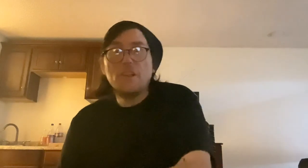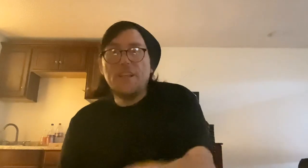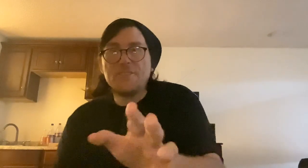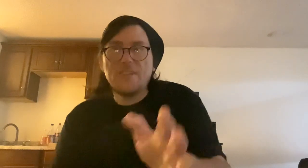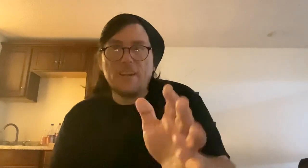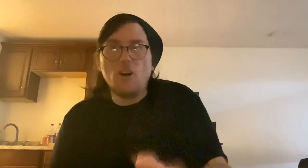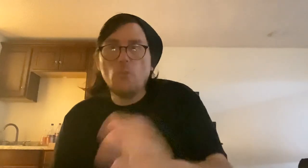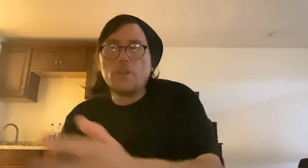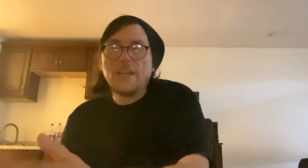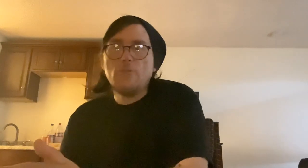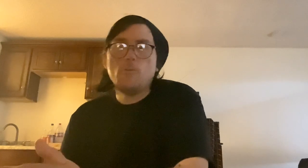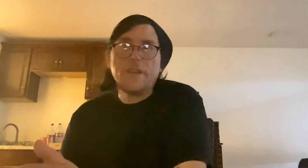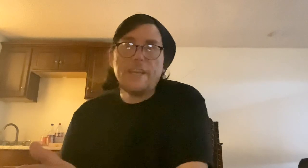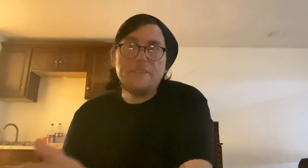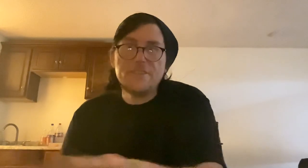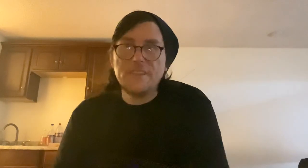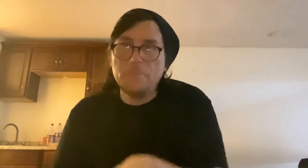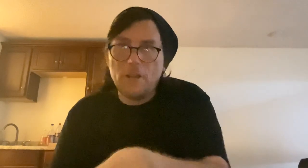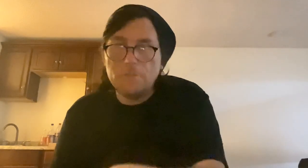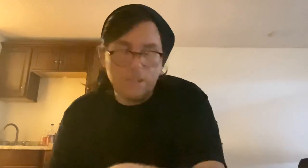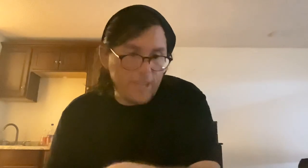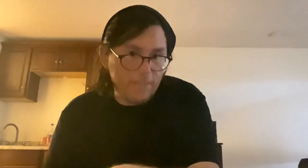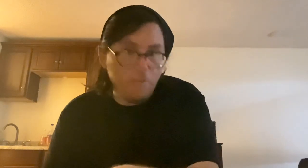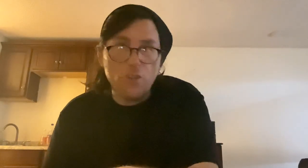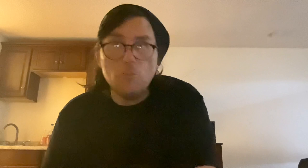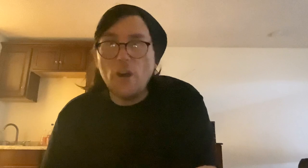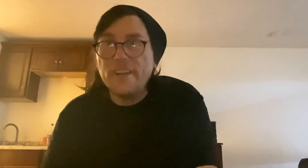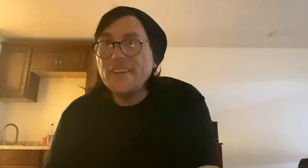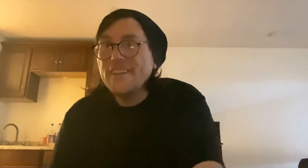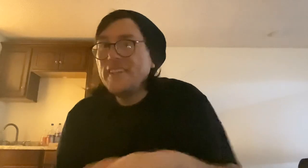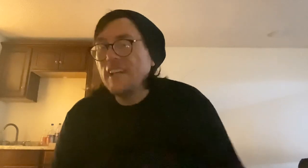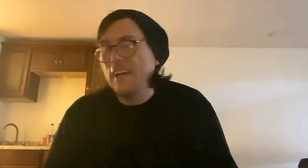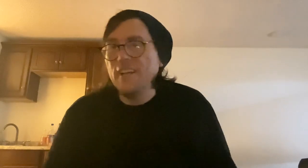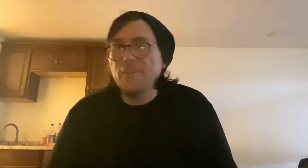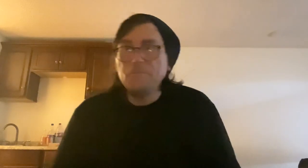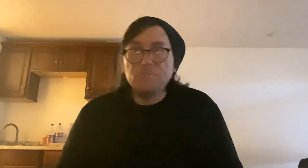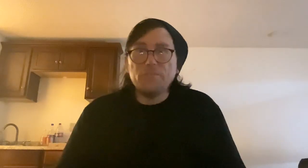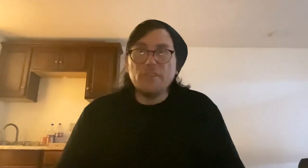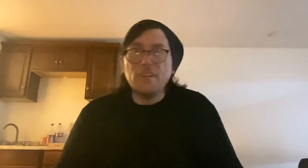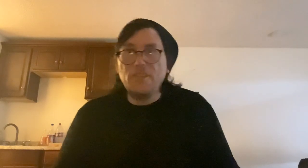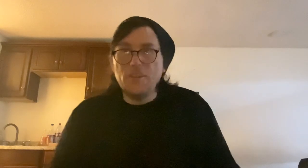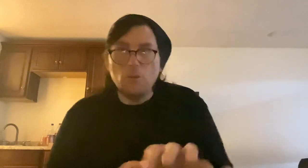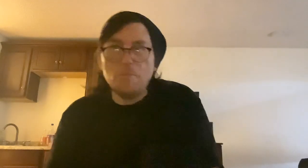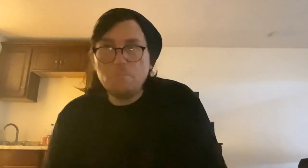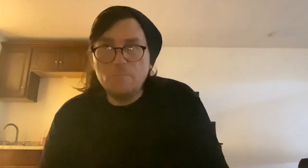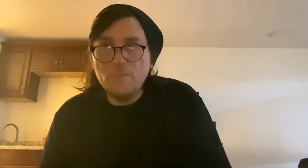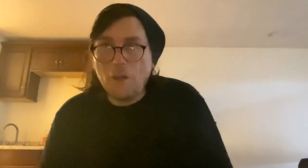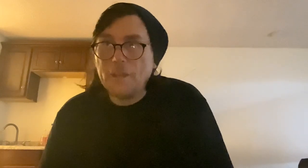That's like all the work that you've already given to them, that would be like volume one, and they will probably